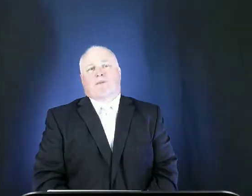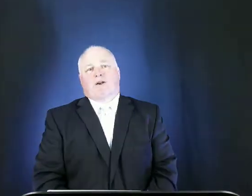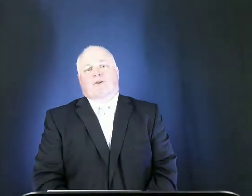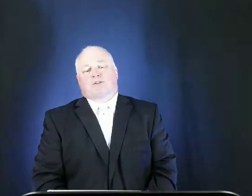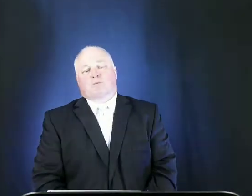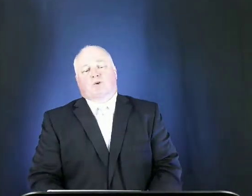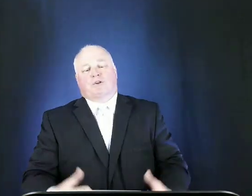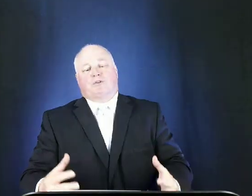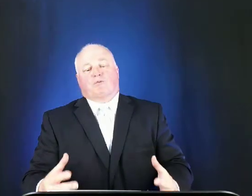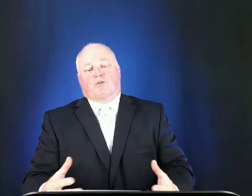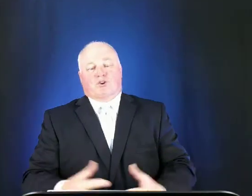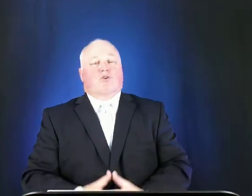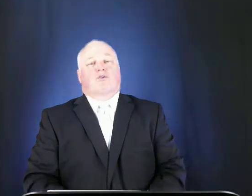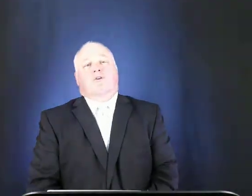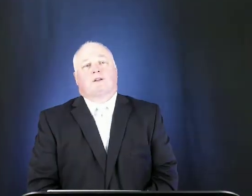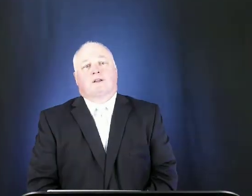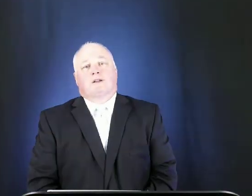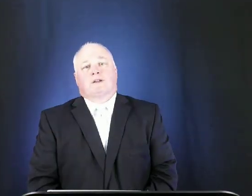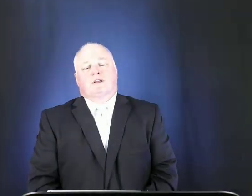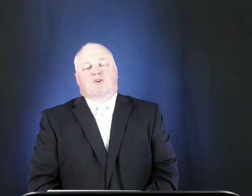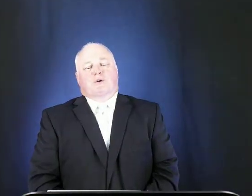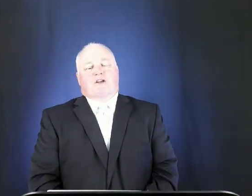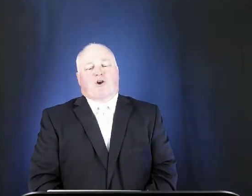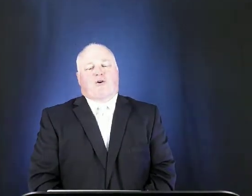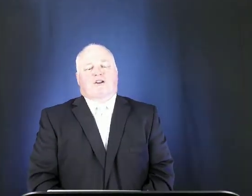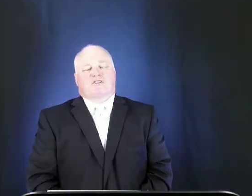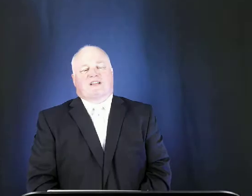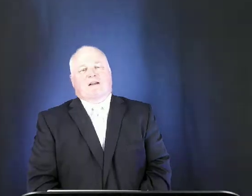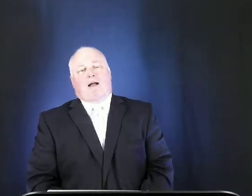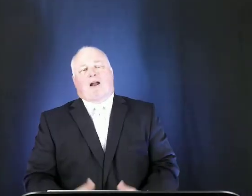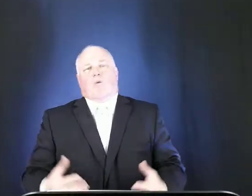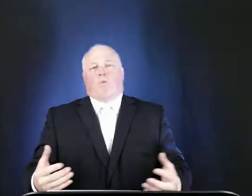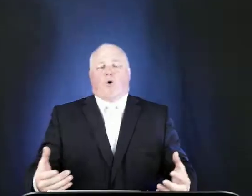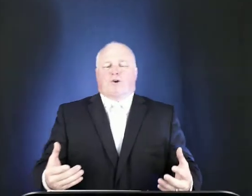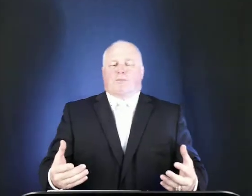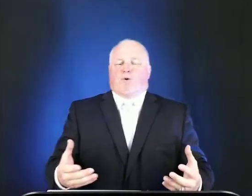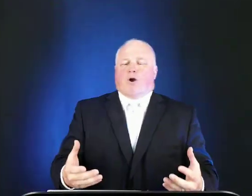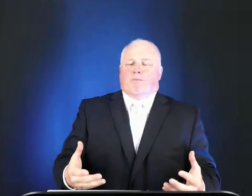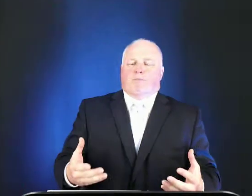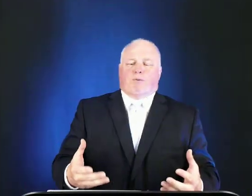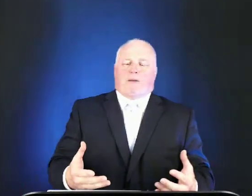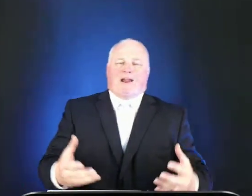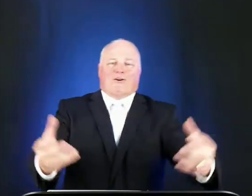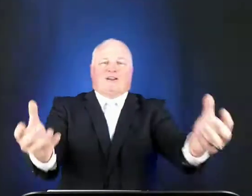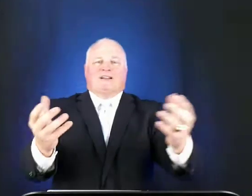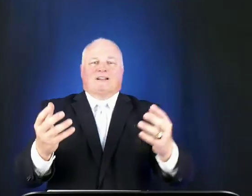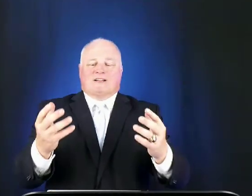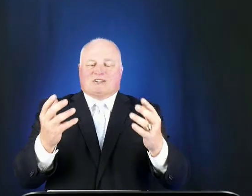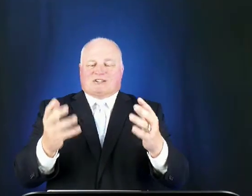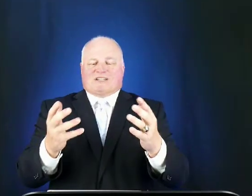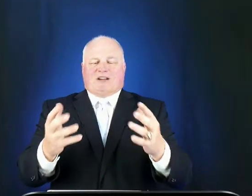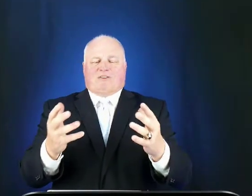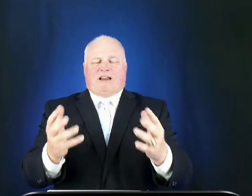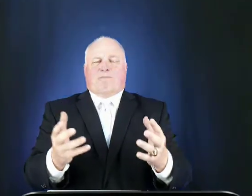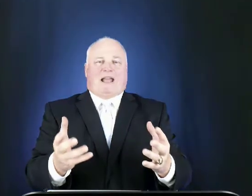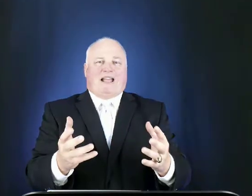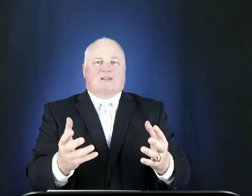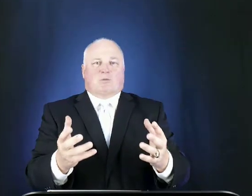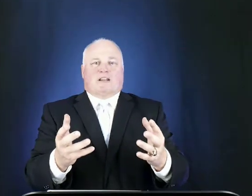americans would return to encourage them our ward department prepared cigarette packs with